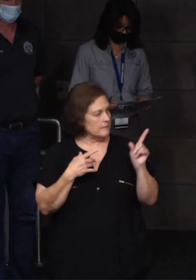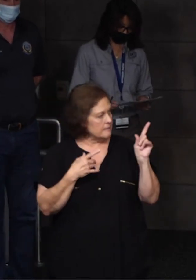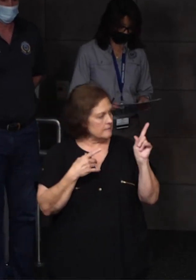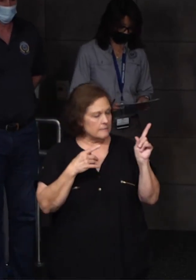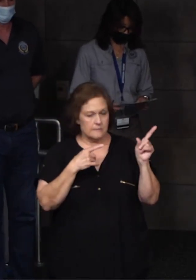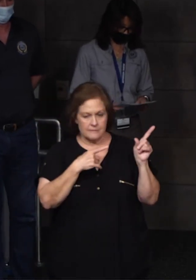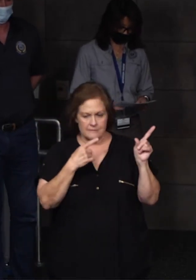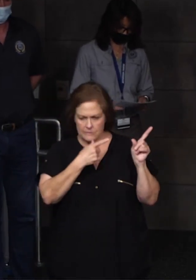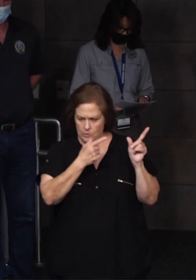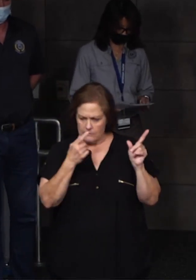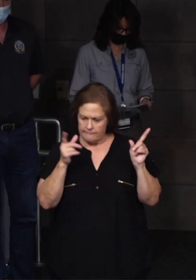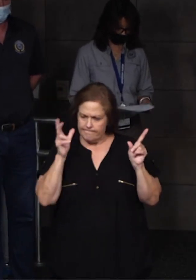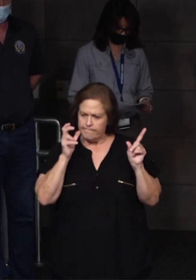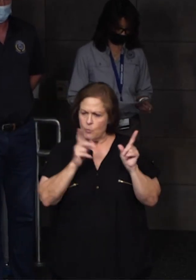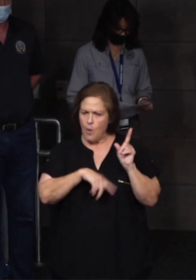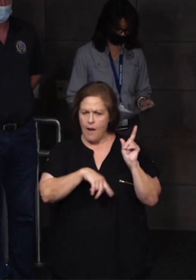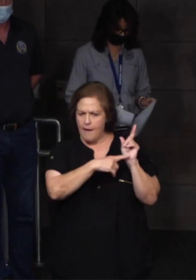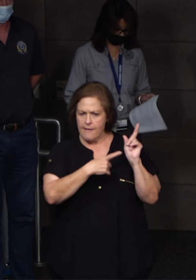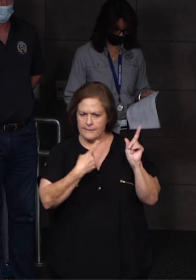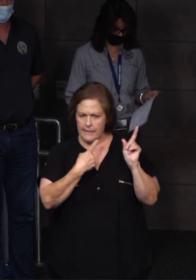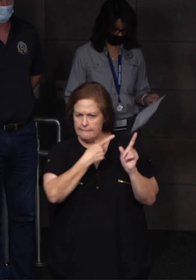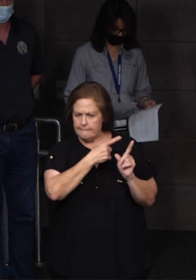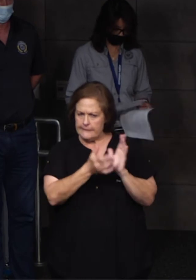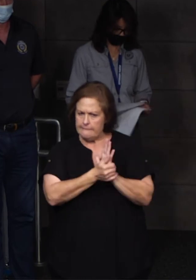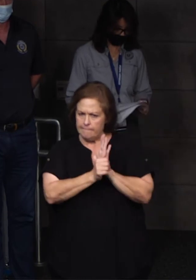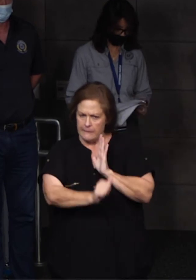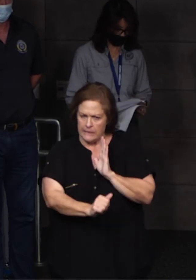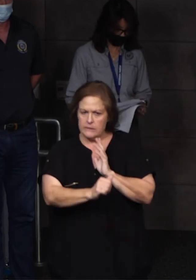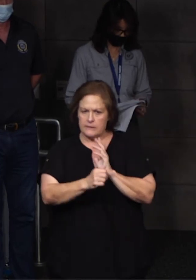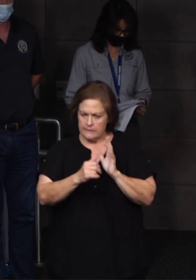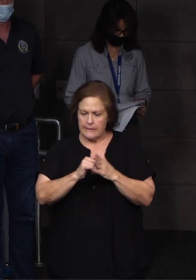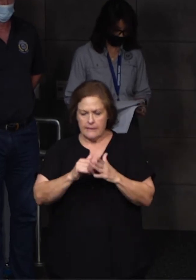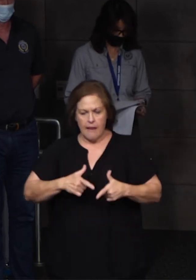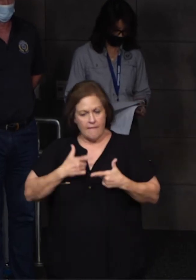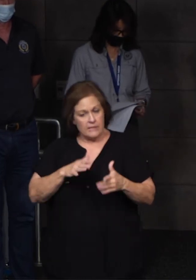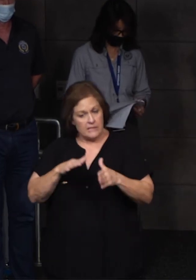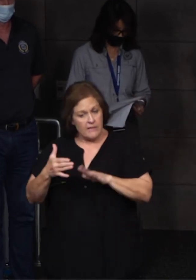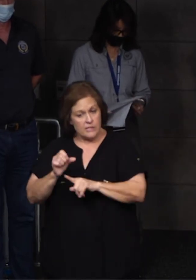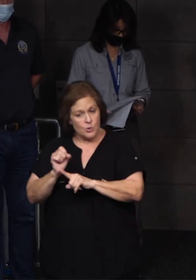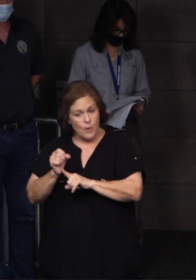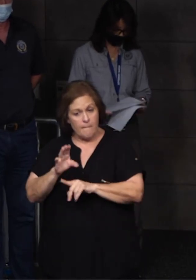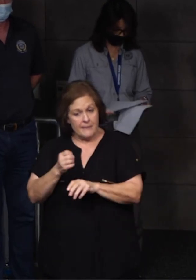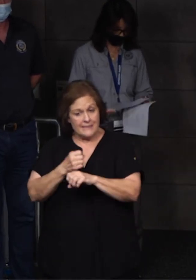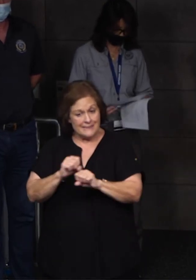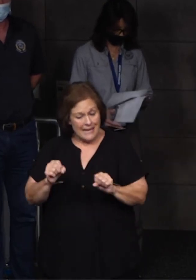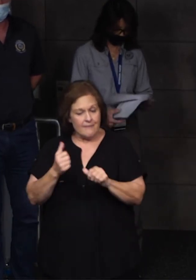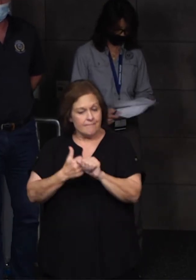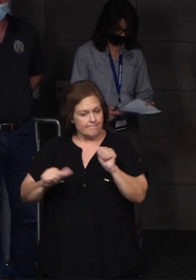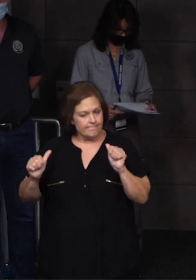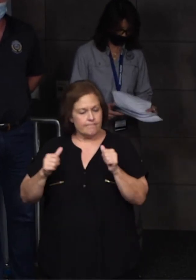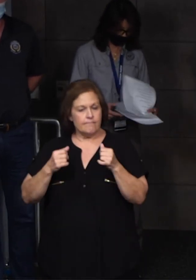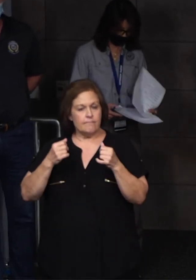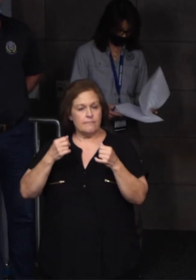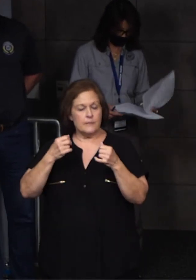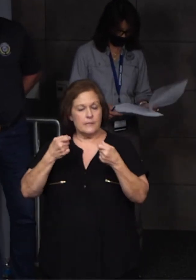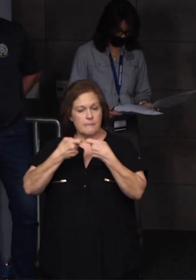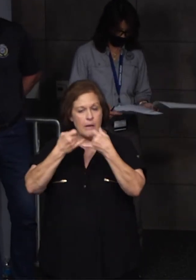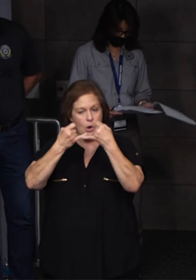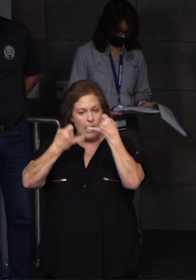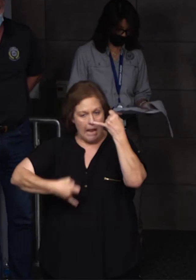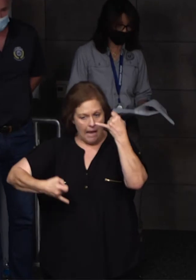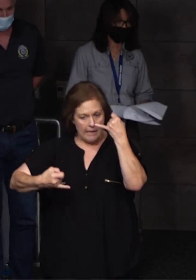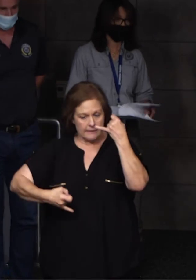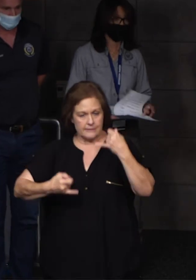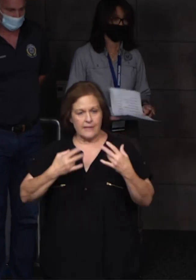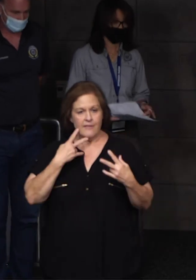what Chief Tibbetts says. He is a subject matter expert. It is a life or death situation. Be safe and stay away from downed power lines. Thank you